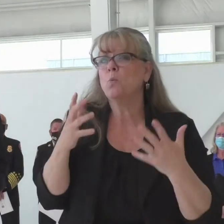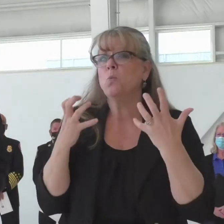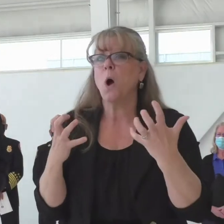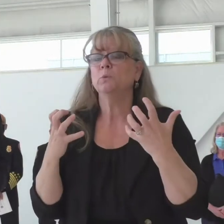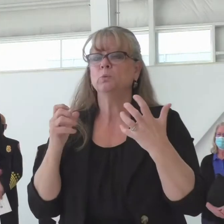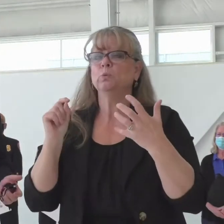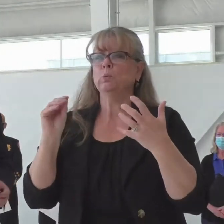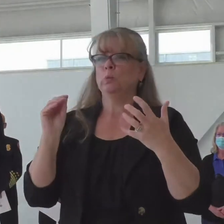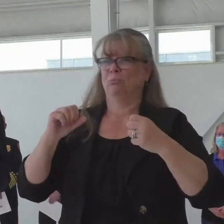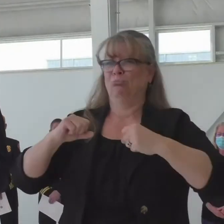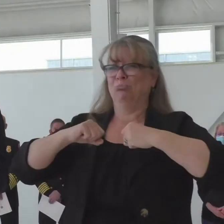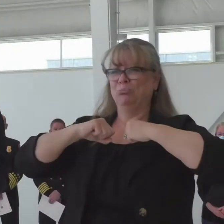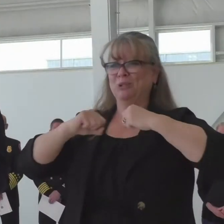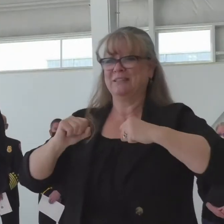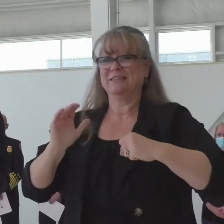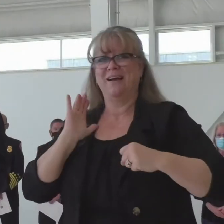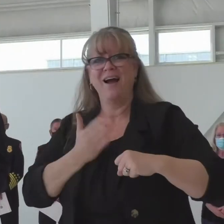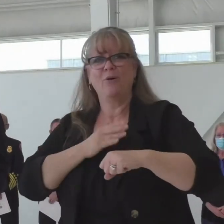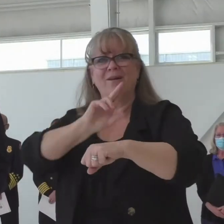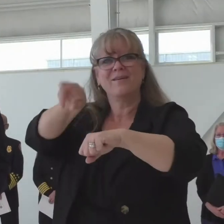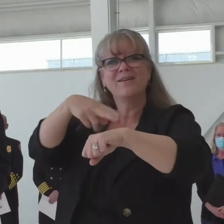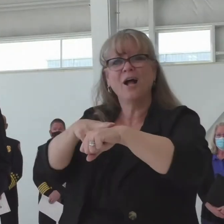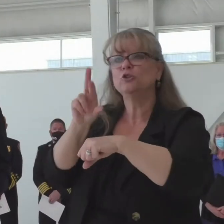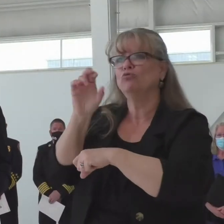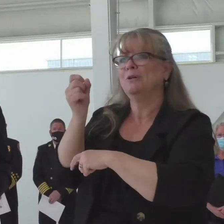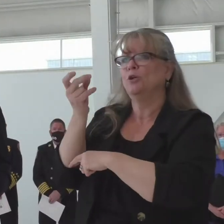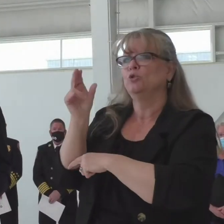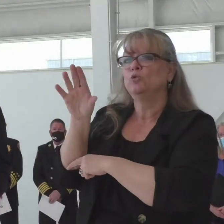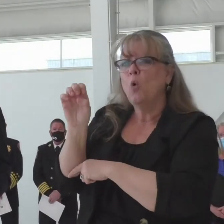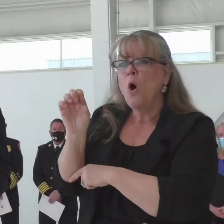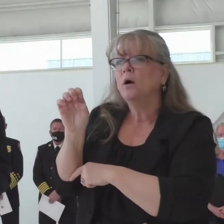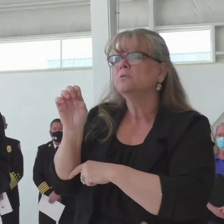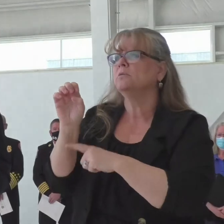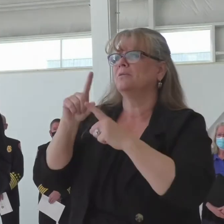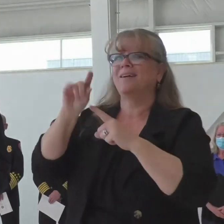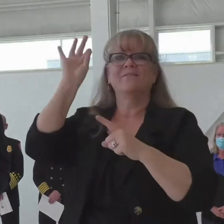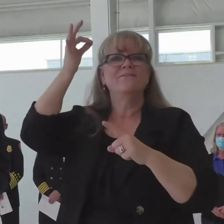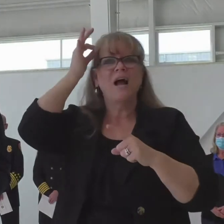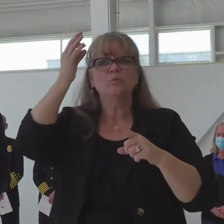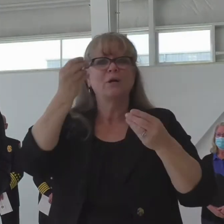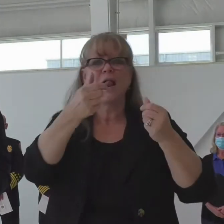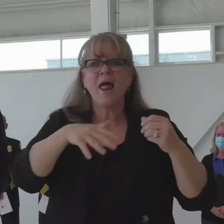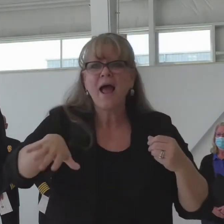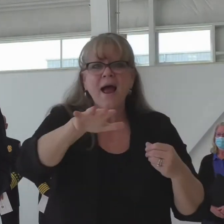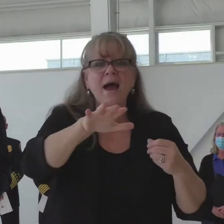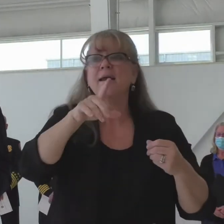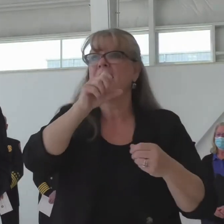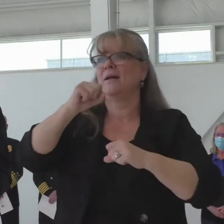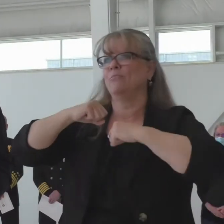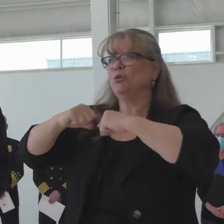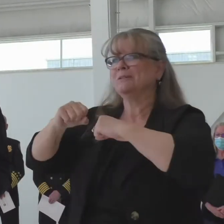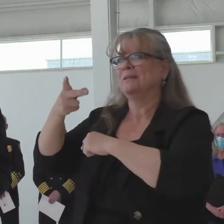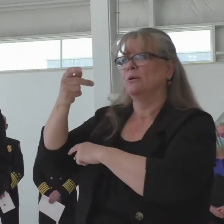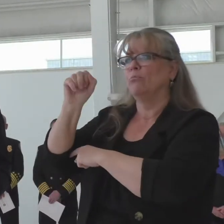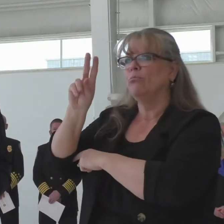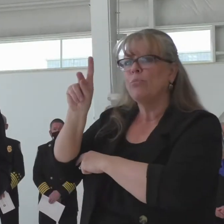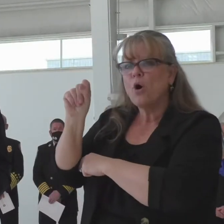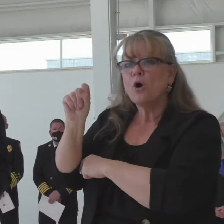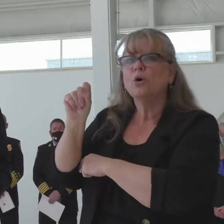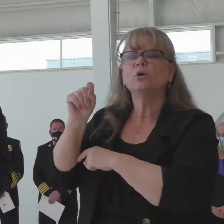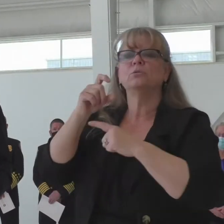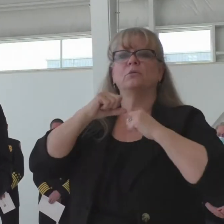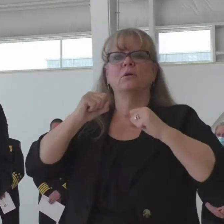resources. Our federal lands, our state parks, perimeter defense around private residences that live in the wildfire interface.